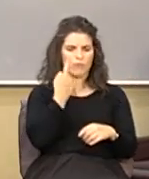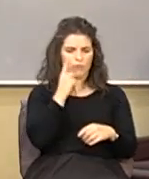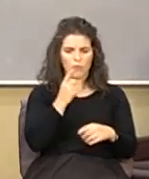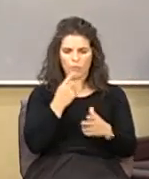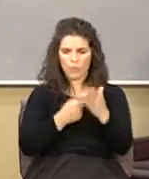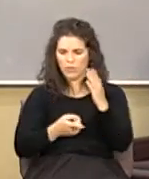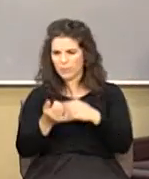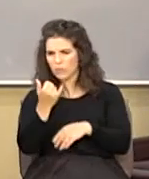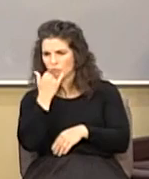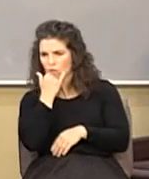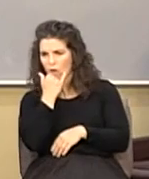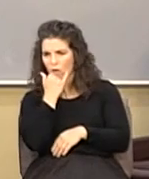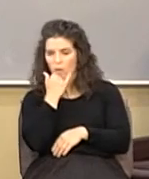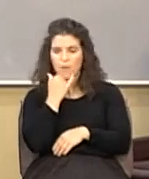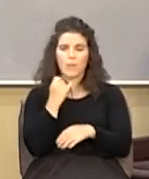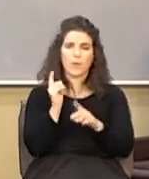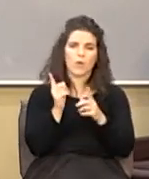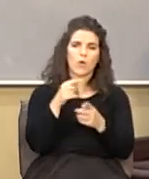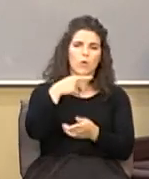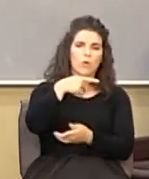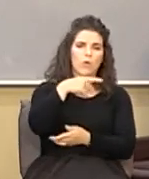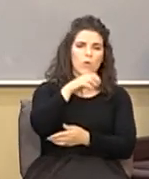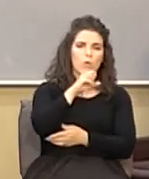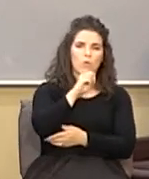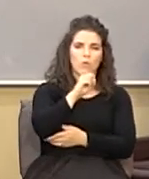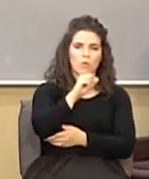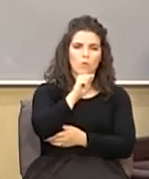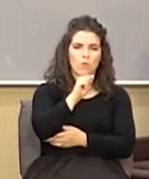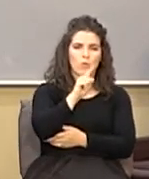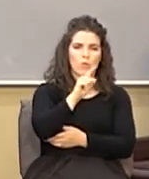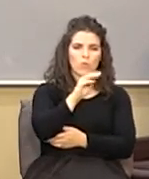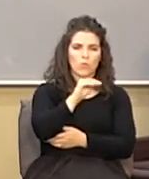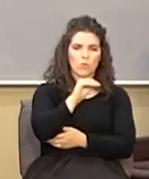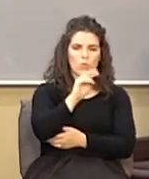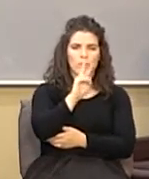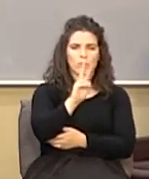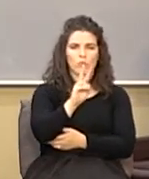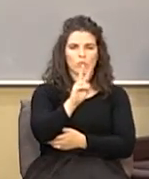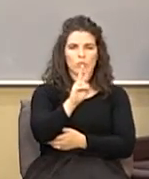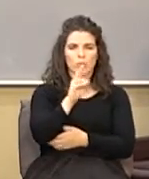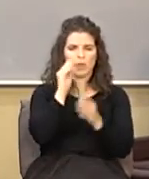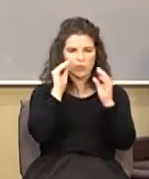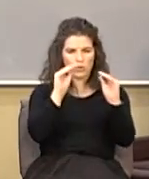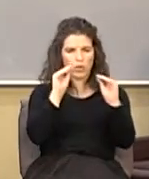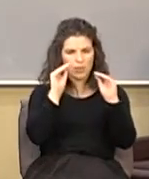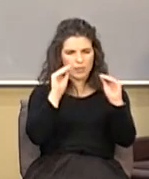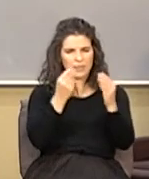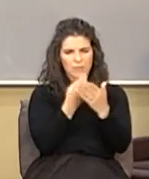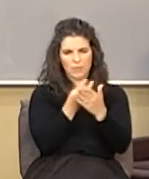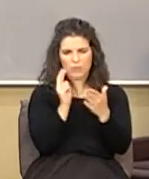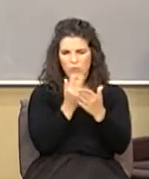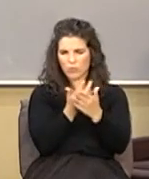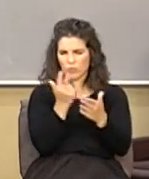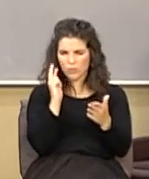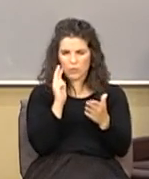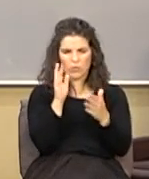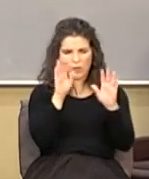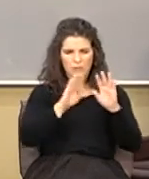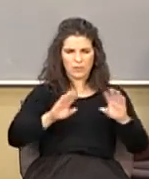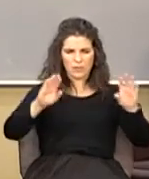else but come with me to Psalm chapter number two I taught this Psalm a couple of weeks ago on Sunday night so I'm not going to